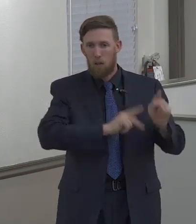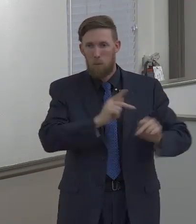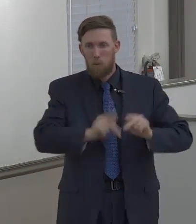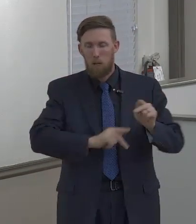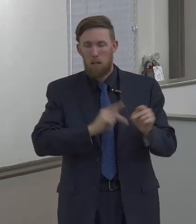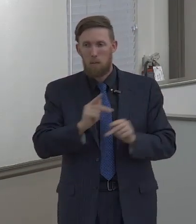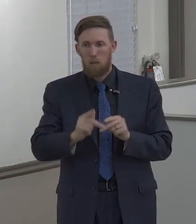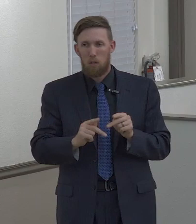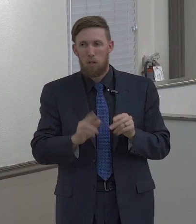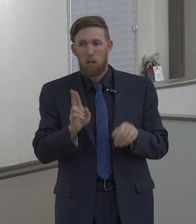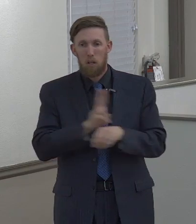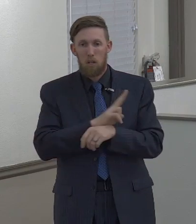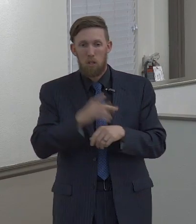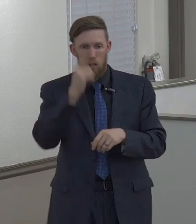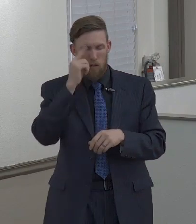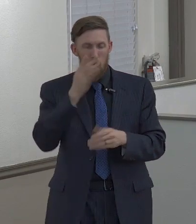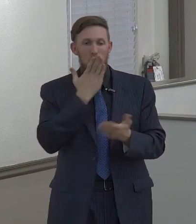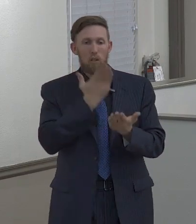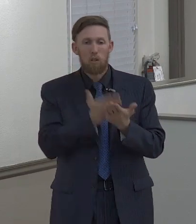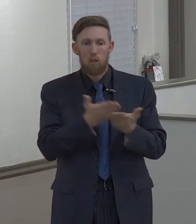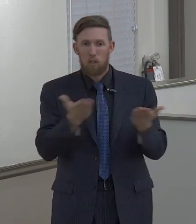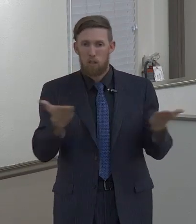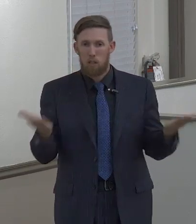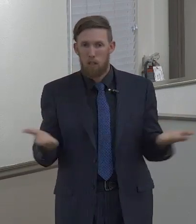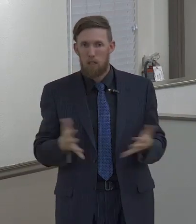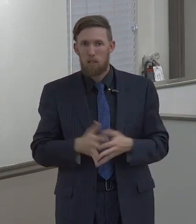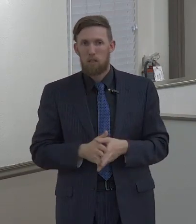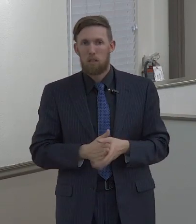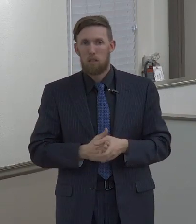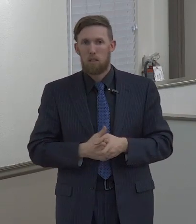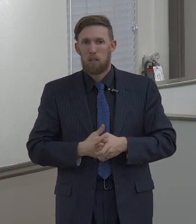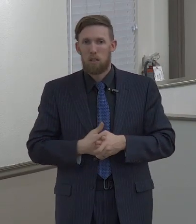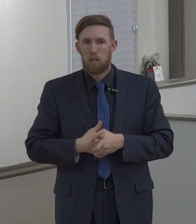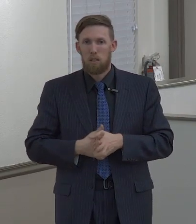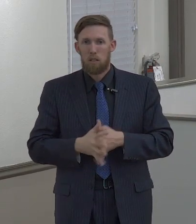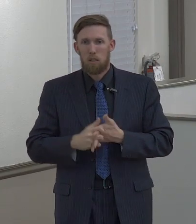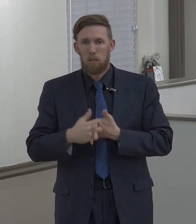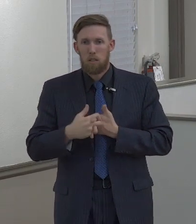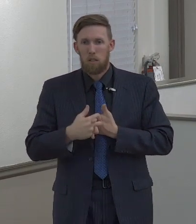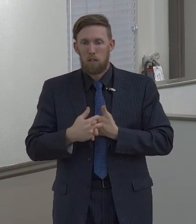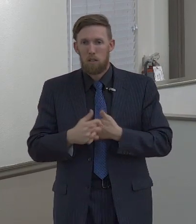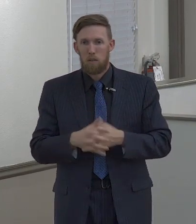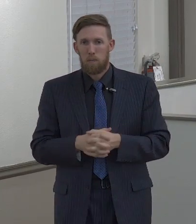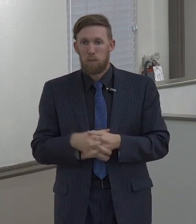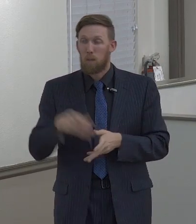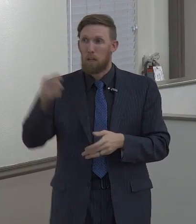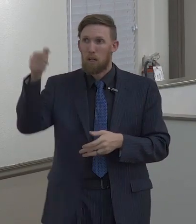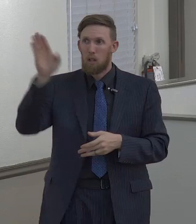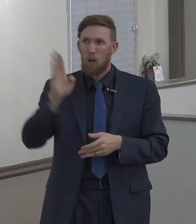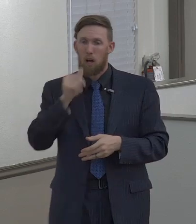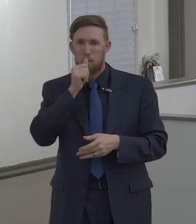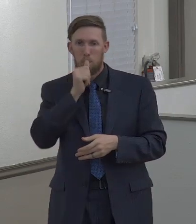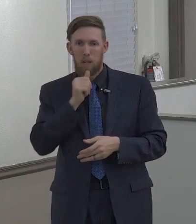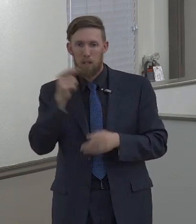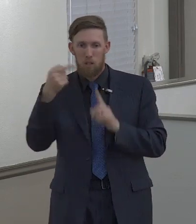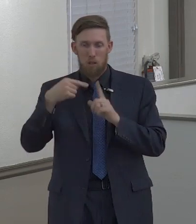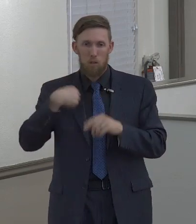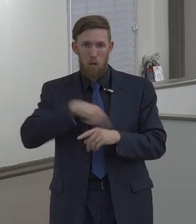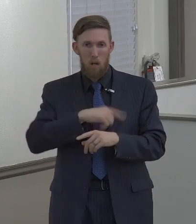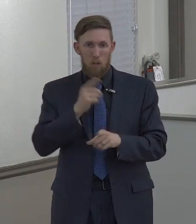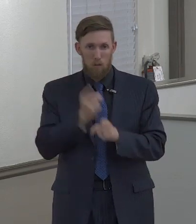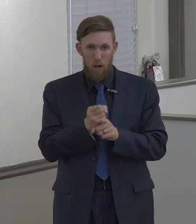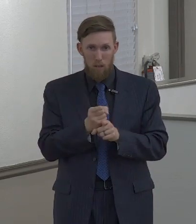in control and that they use it for right and good things. Long suffering. Is God not long suffering to us?